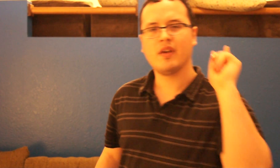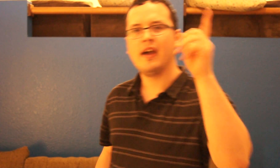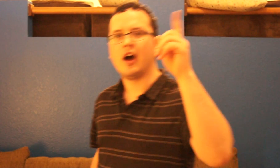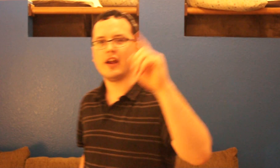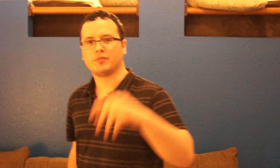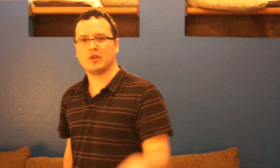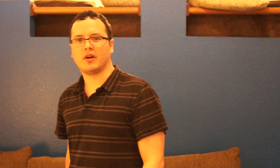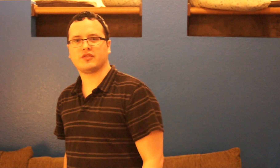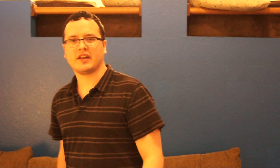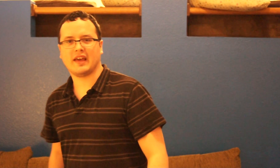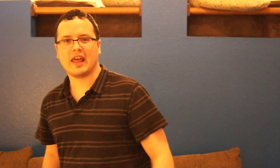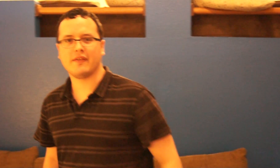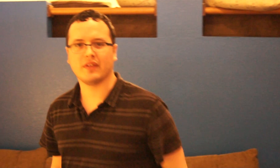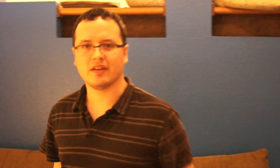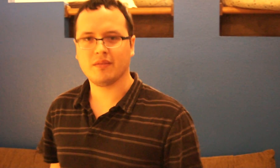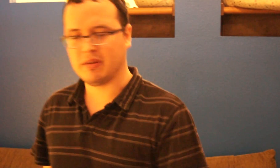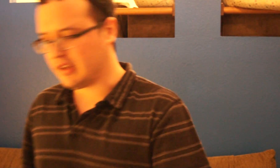All right, it's Bruno Mars Locked Out of Heaven. Peace.